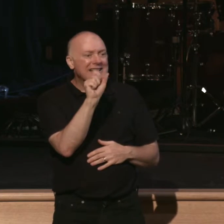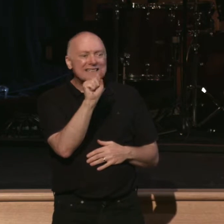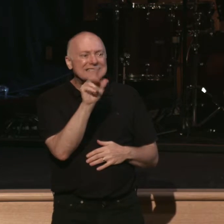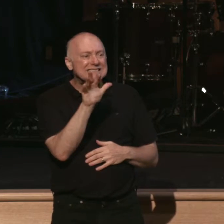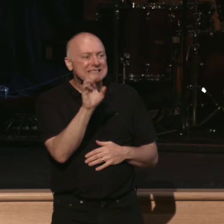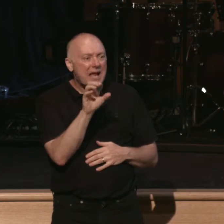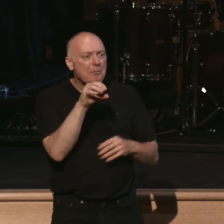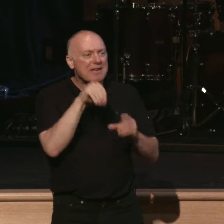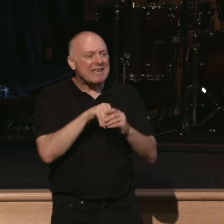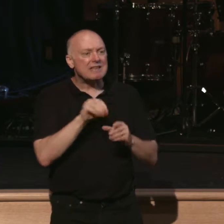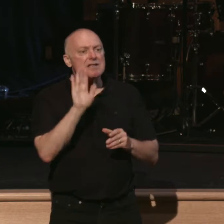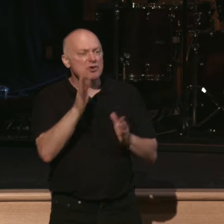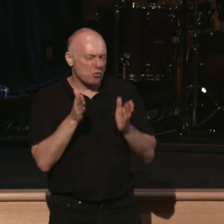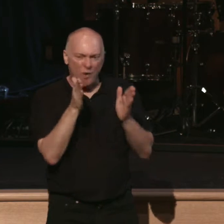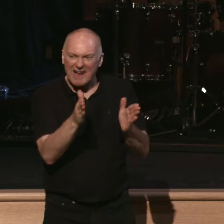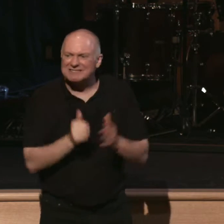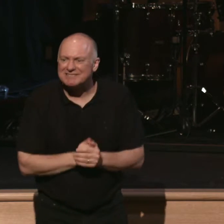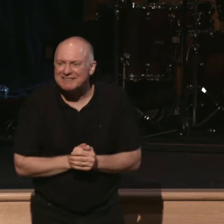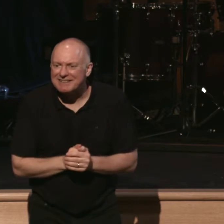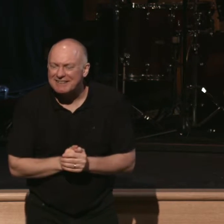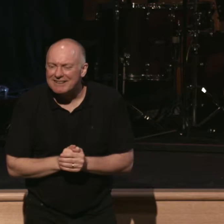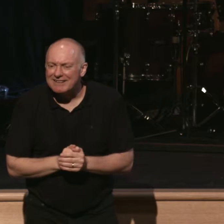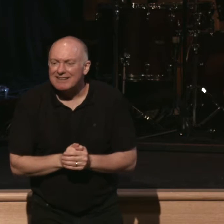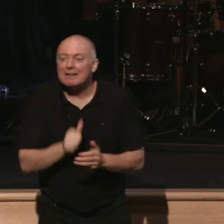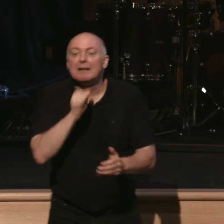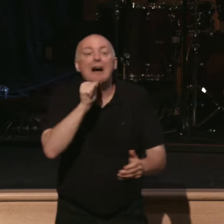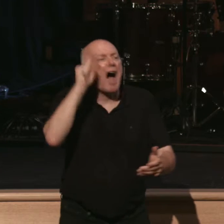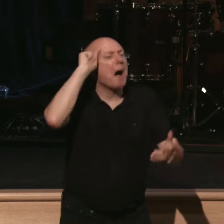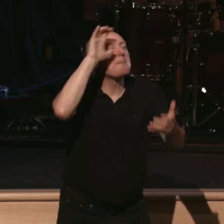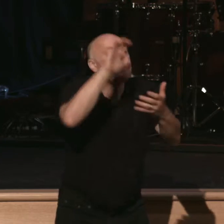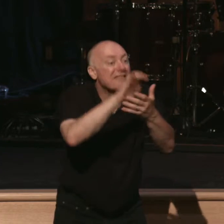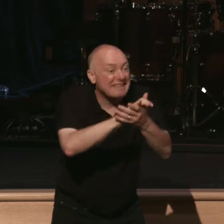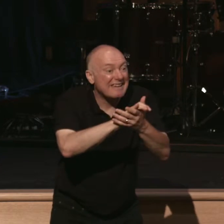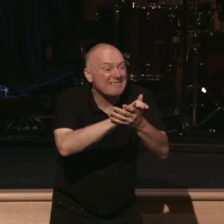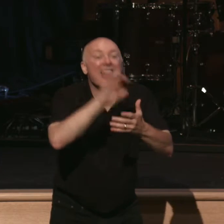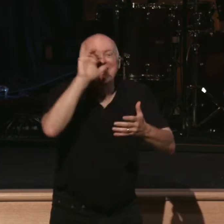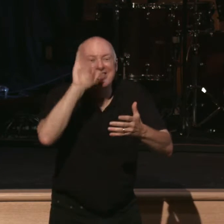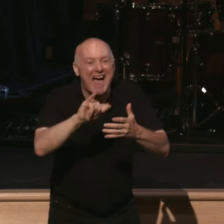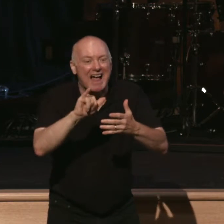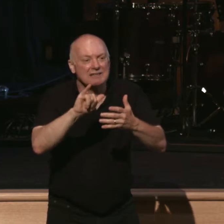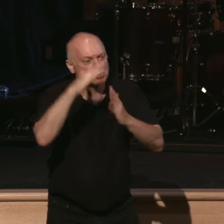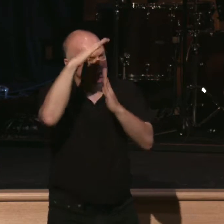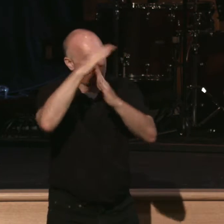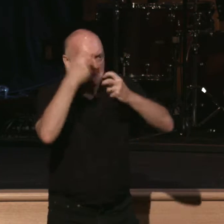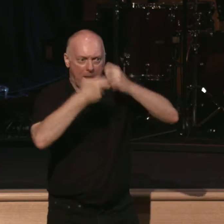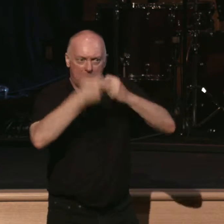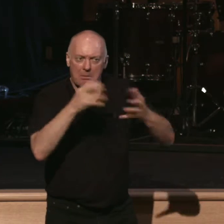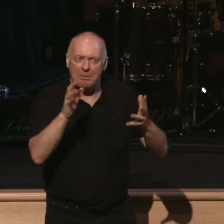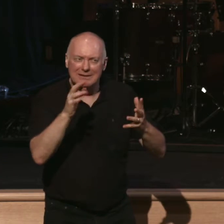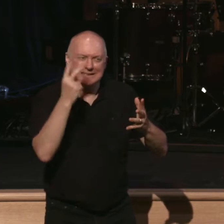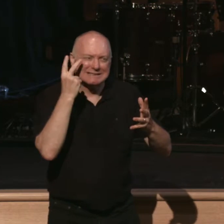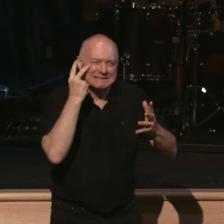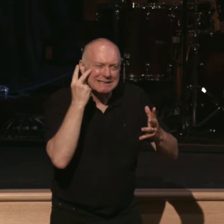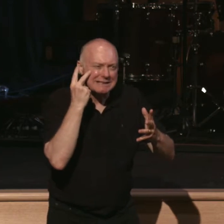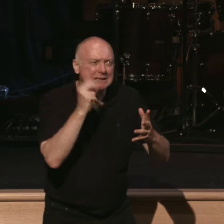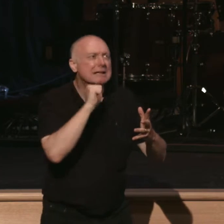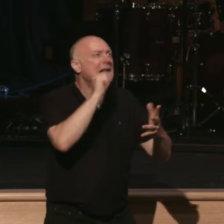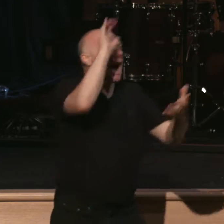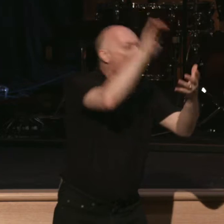his ways. Unbelief is the ultimate problem. And we can see this connection from unbelief to pride to